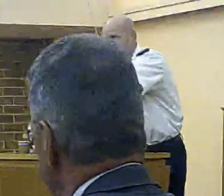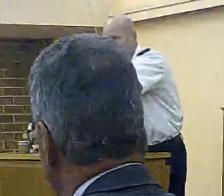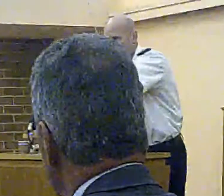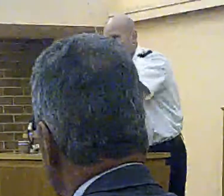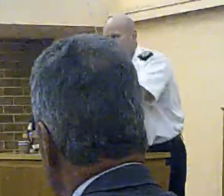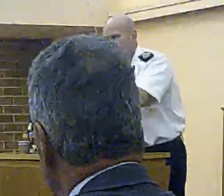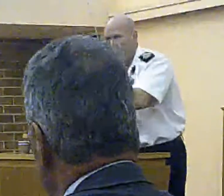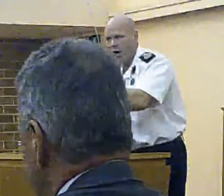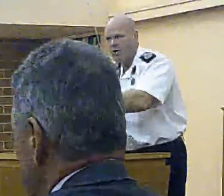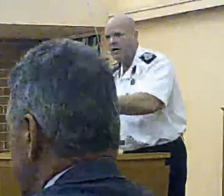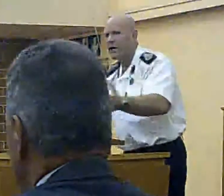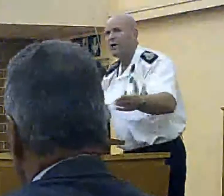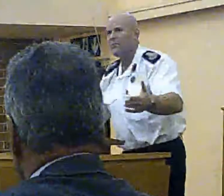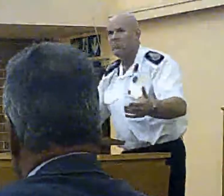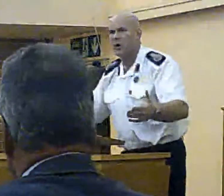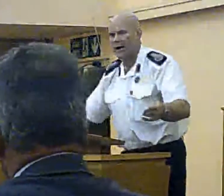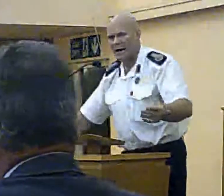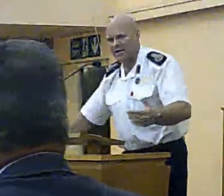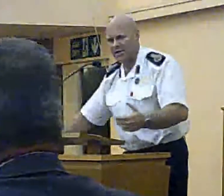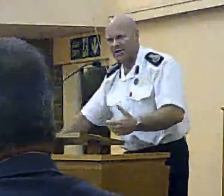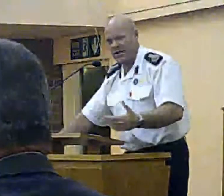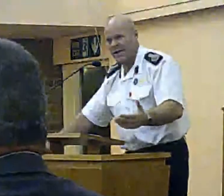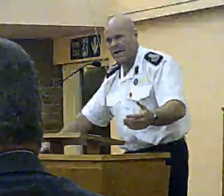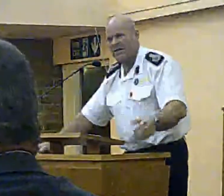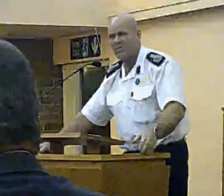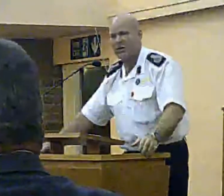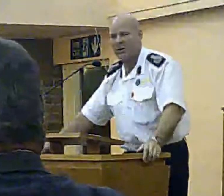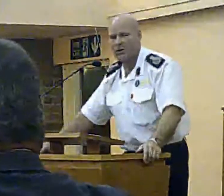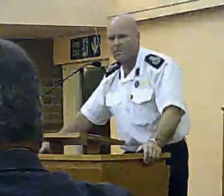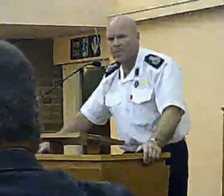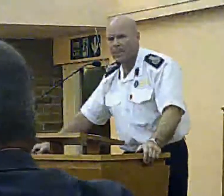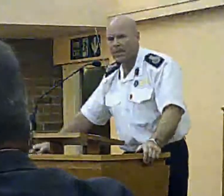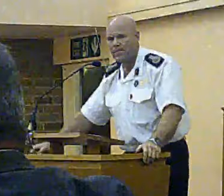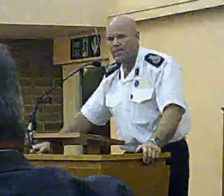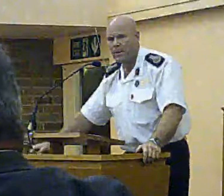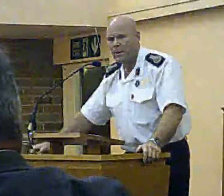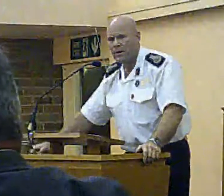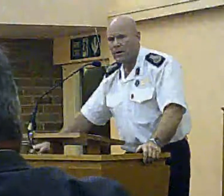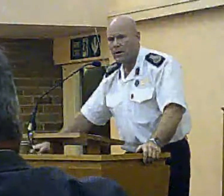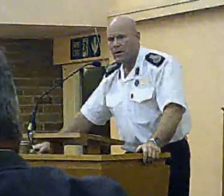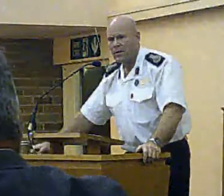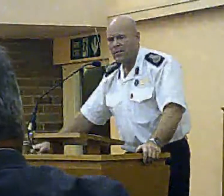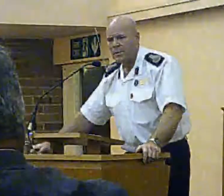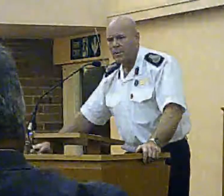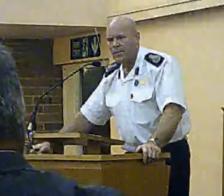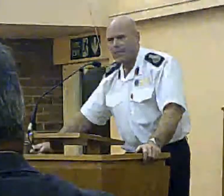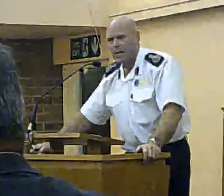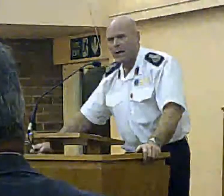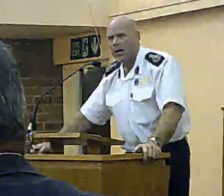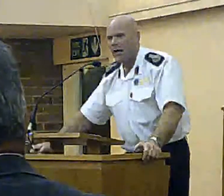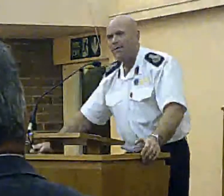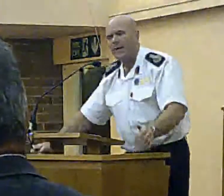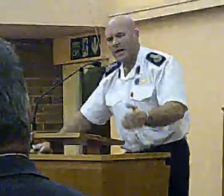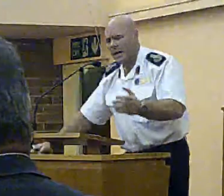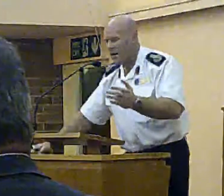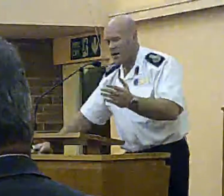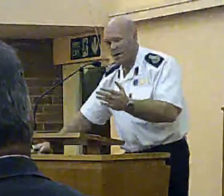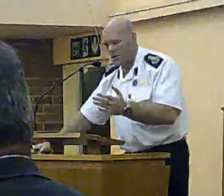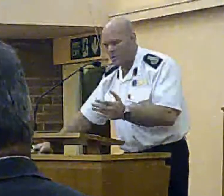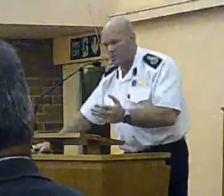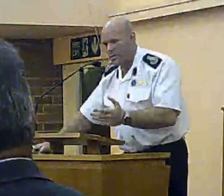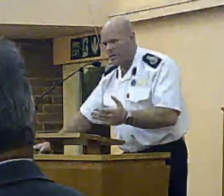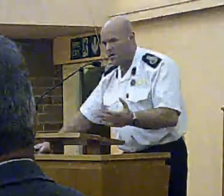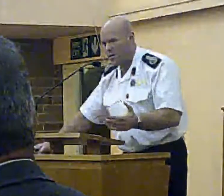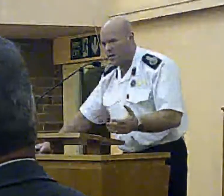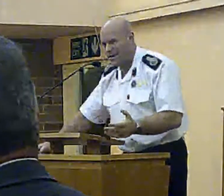is the point I've made now on more occasions than I came to before. need to lobby our councillors, really. At the end of the day, we need to lobby